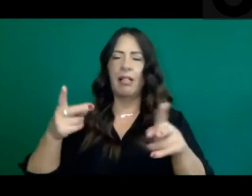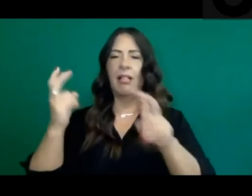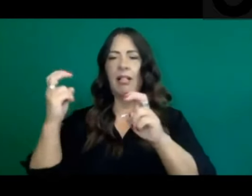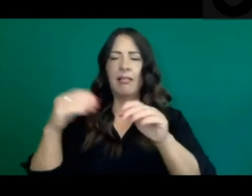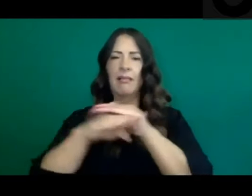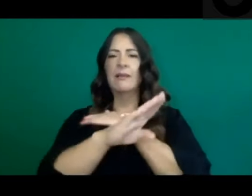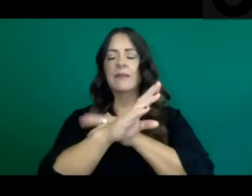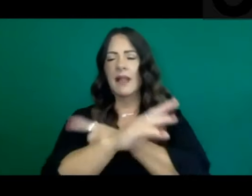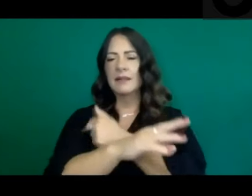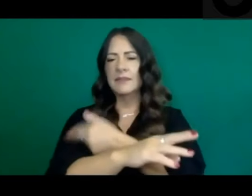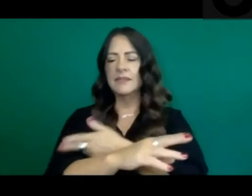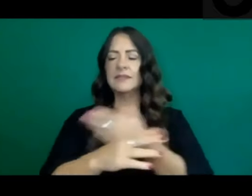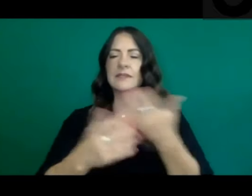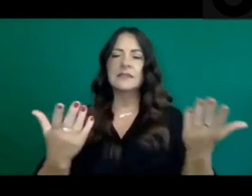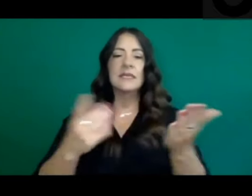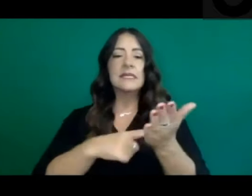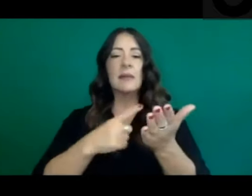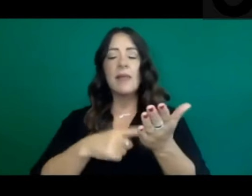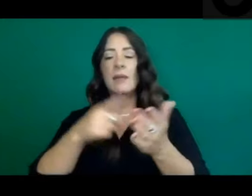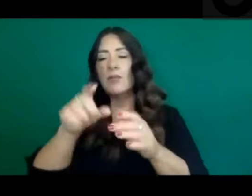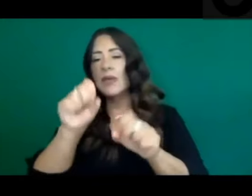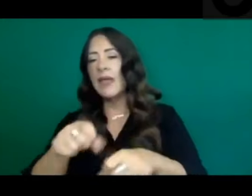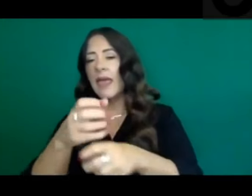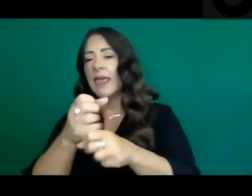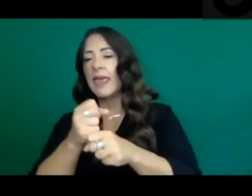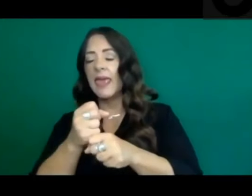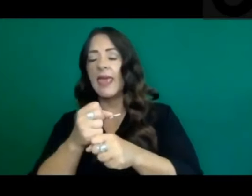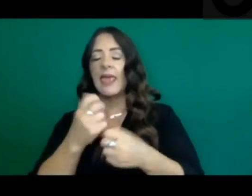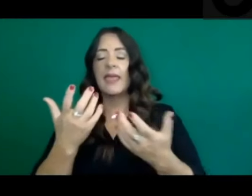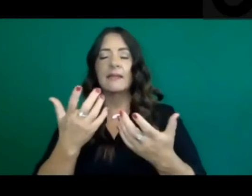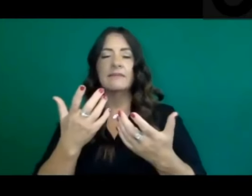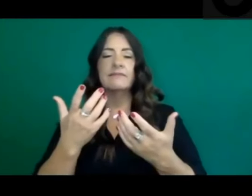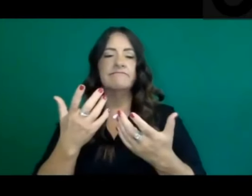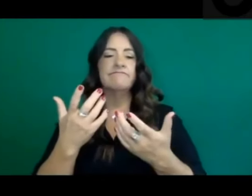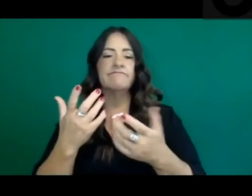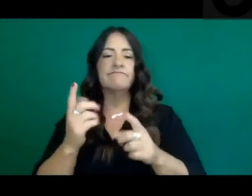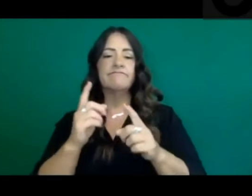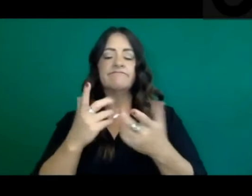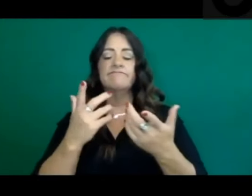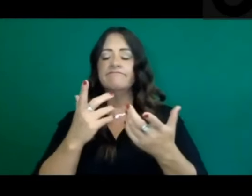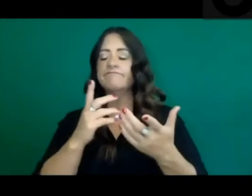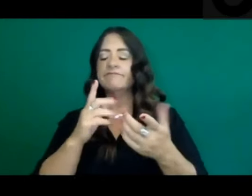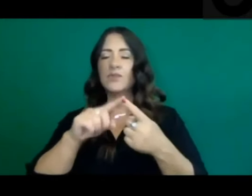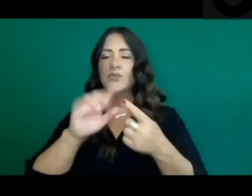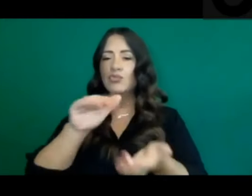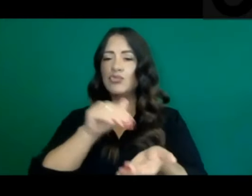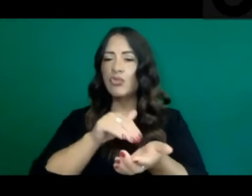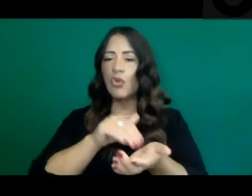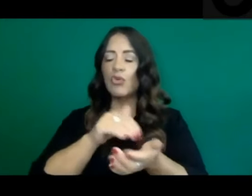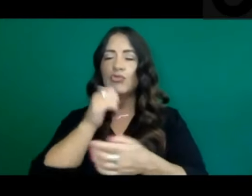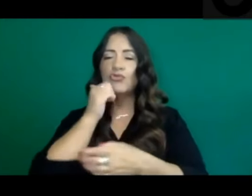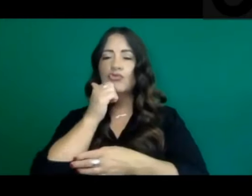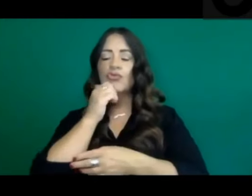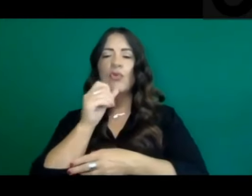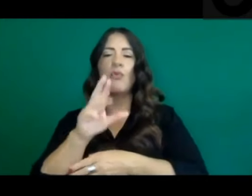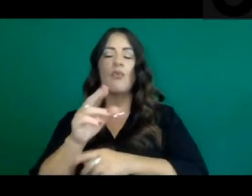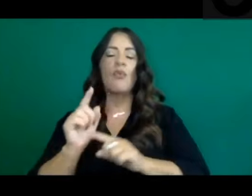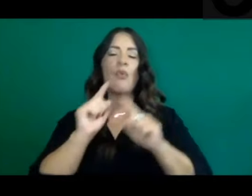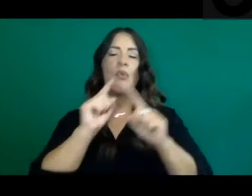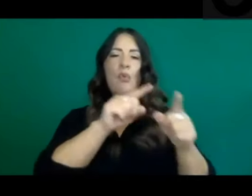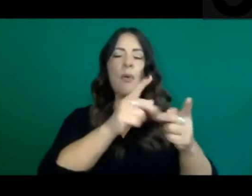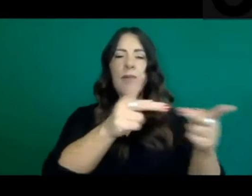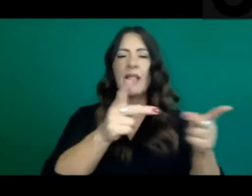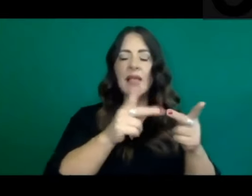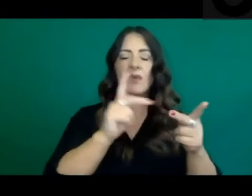it at work, sometimes you'll be able to get it in, or often you'll be able to get it connected to your regular provider, your